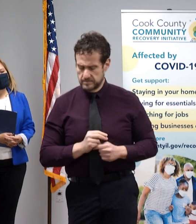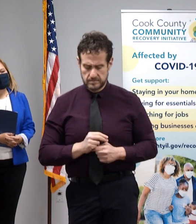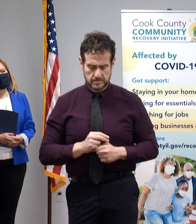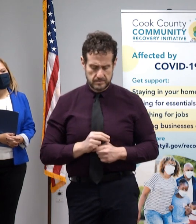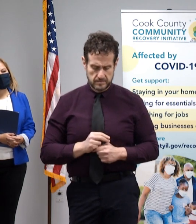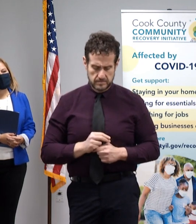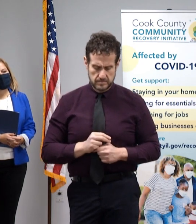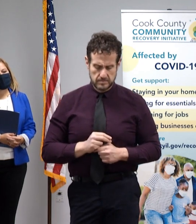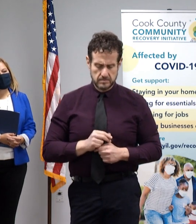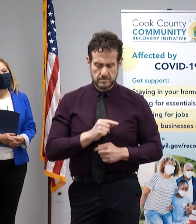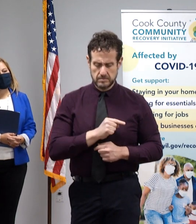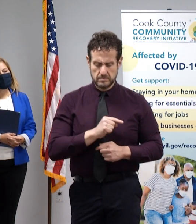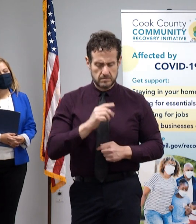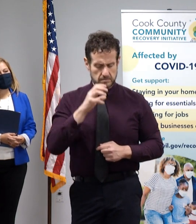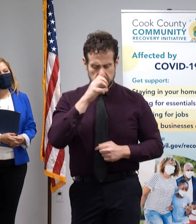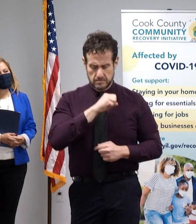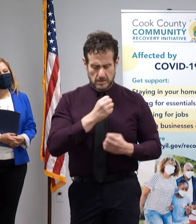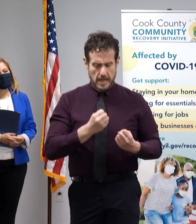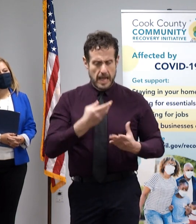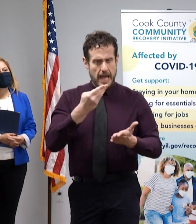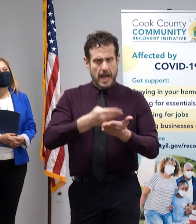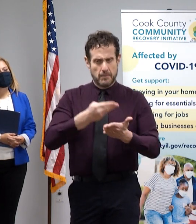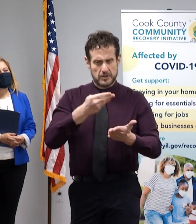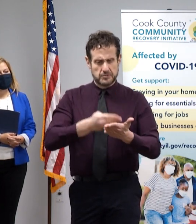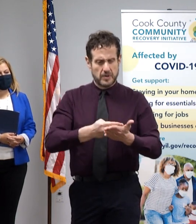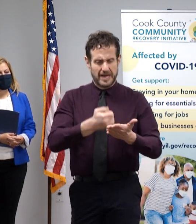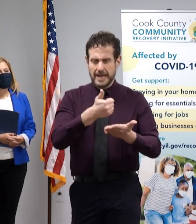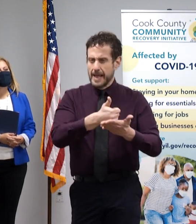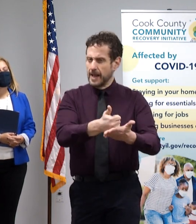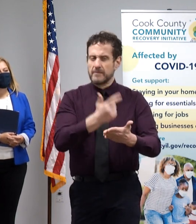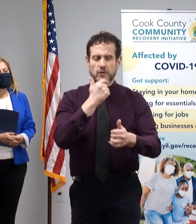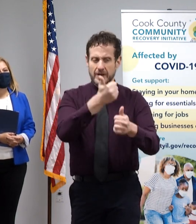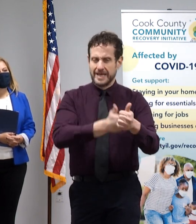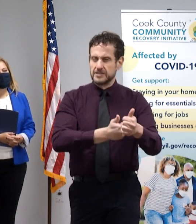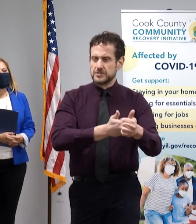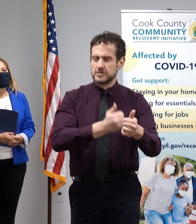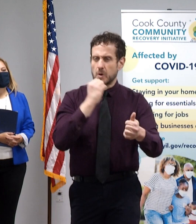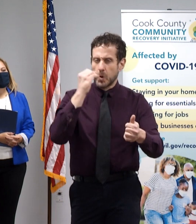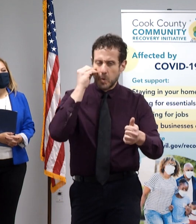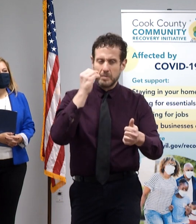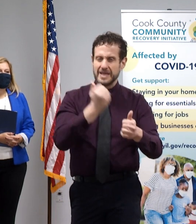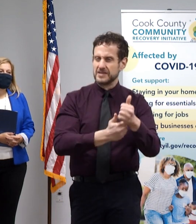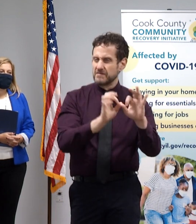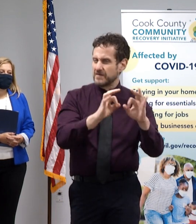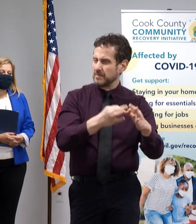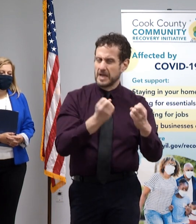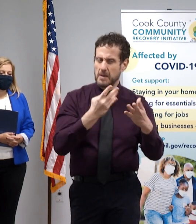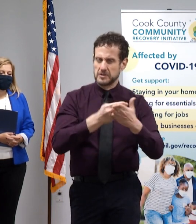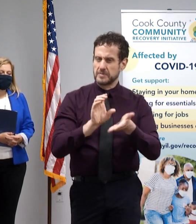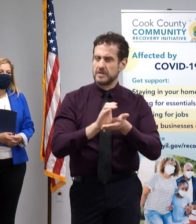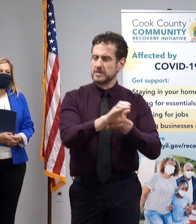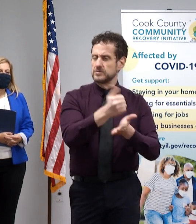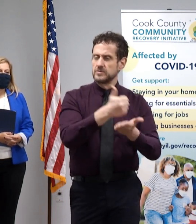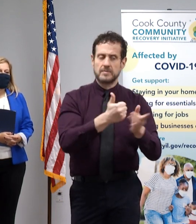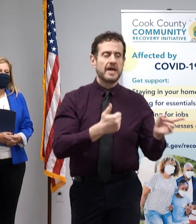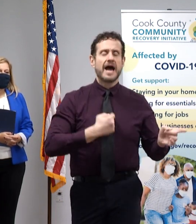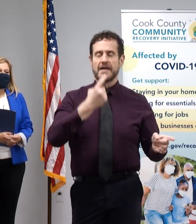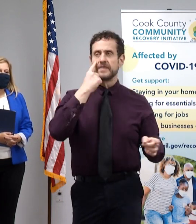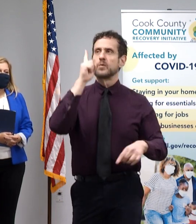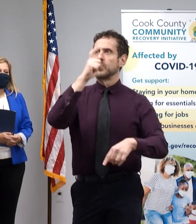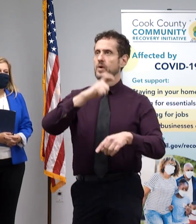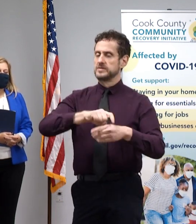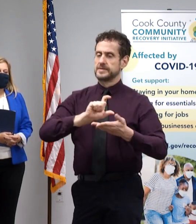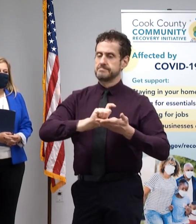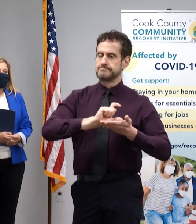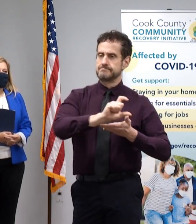Any estimates of just how much money each person can get in the system or each household? I think there's a one-time benefit